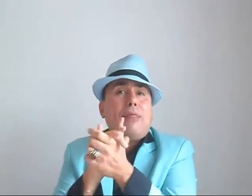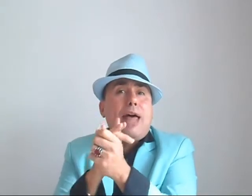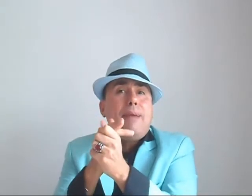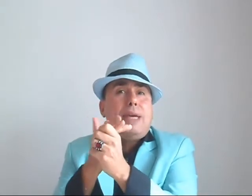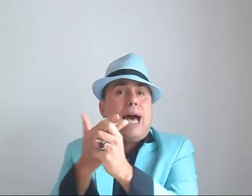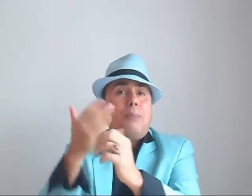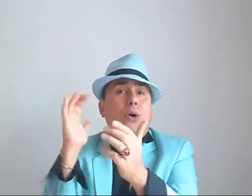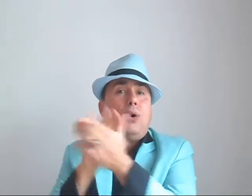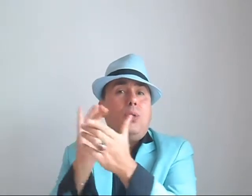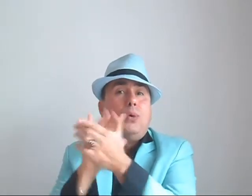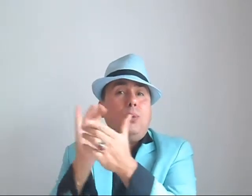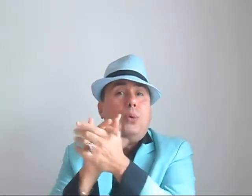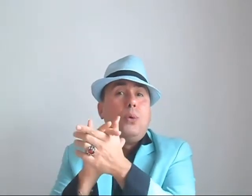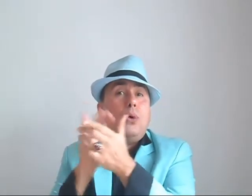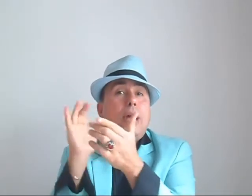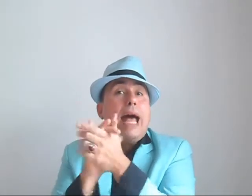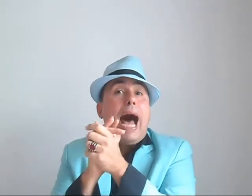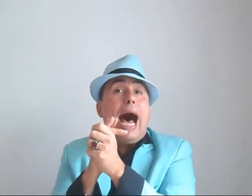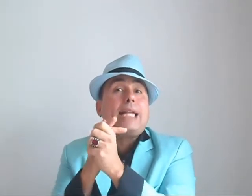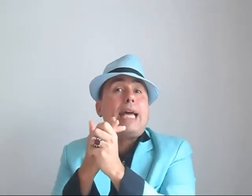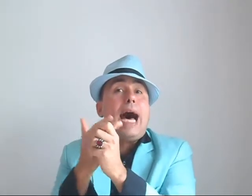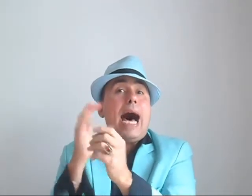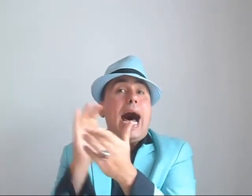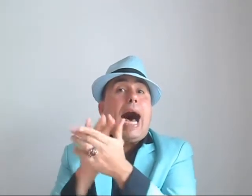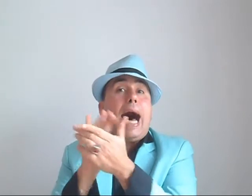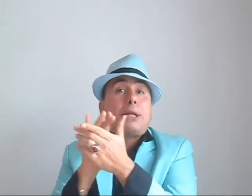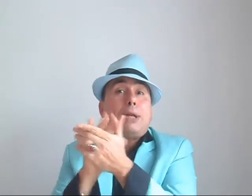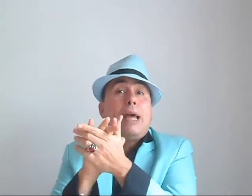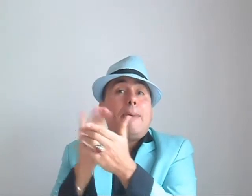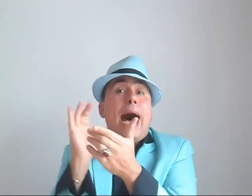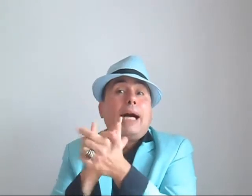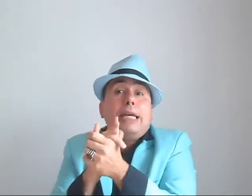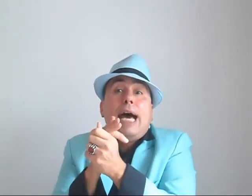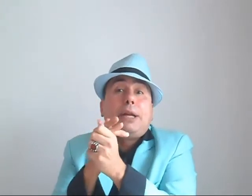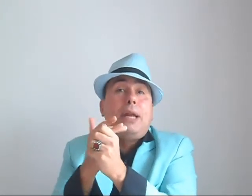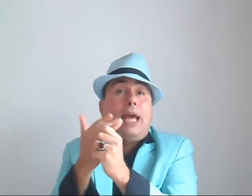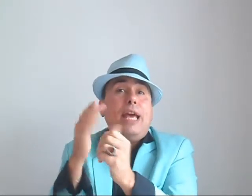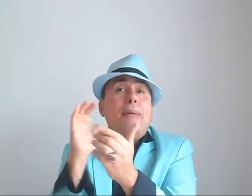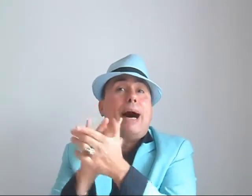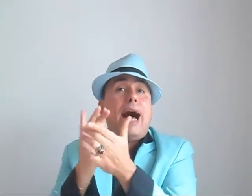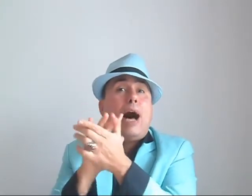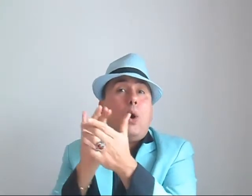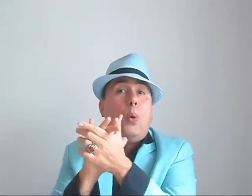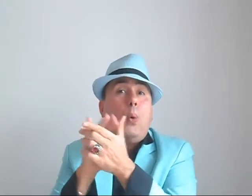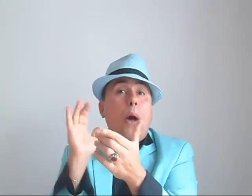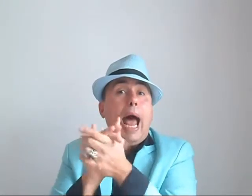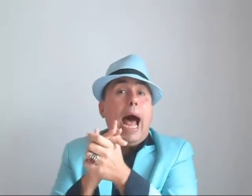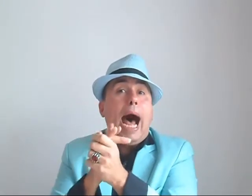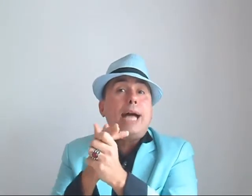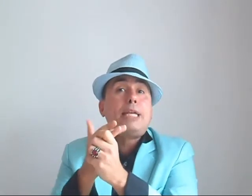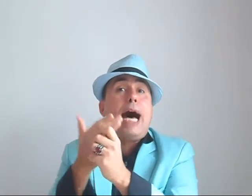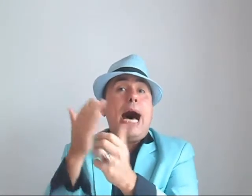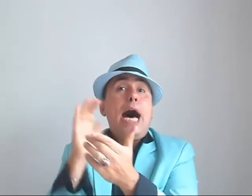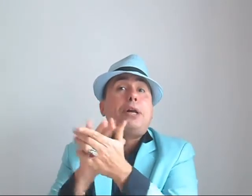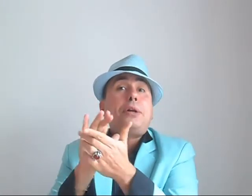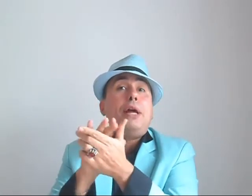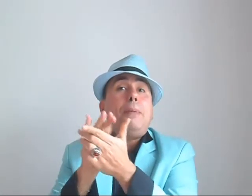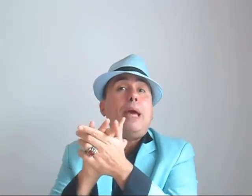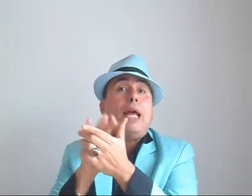de mi amor. Allá arriba y arriba. Allá arriba